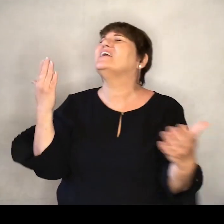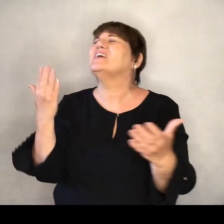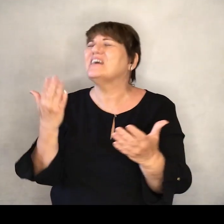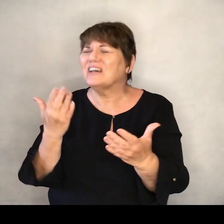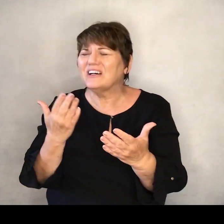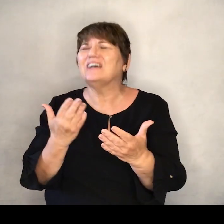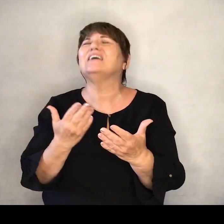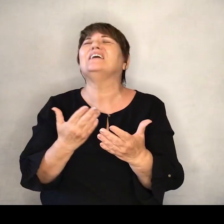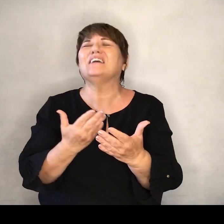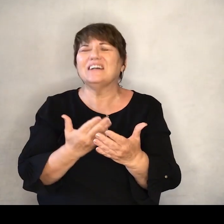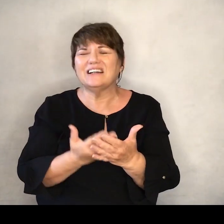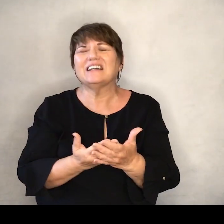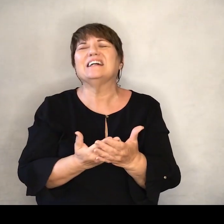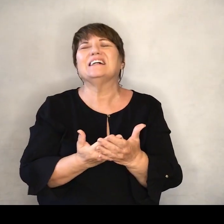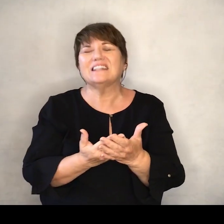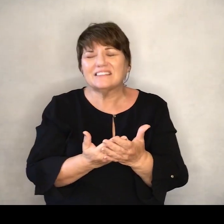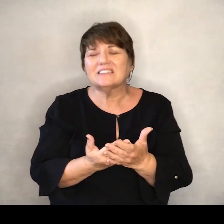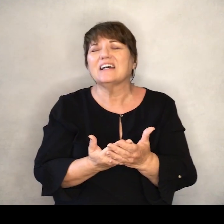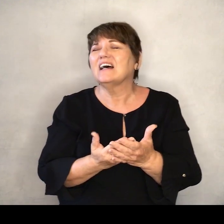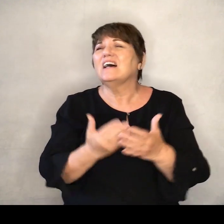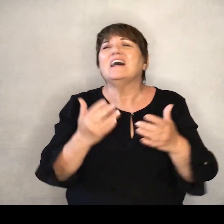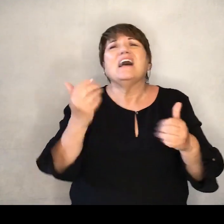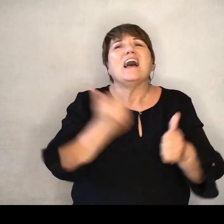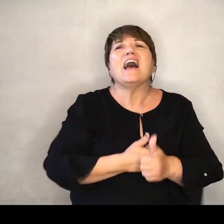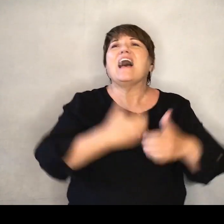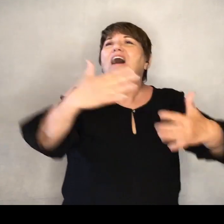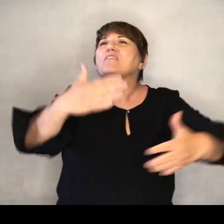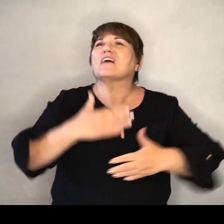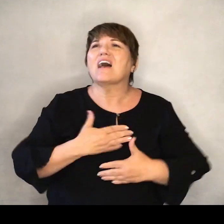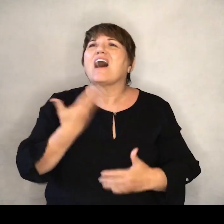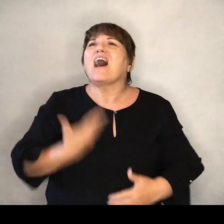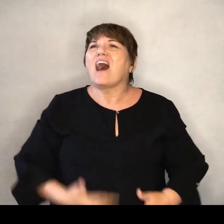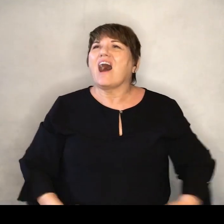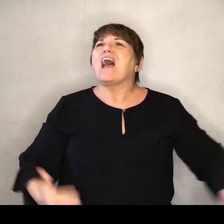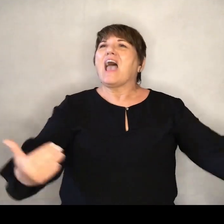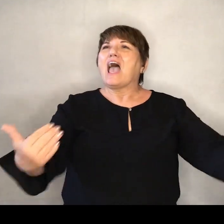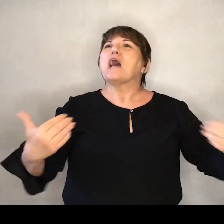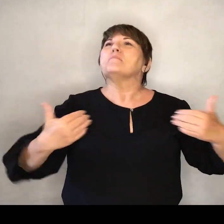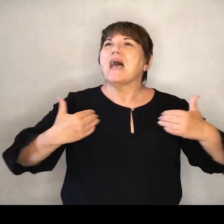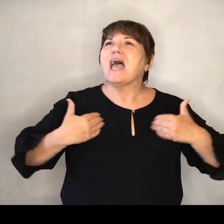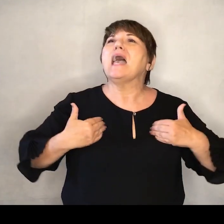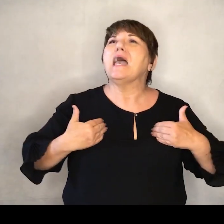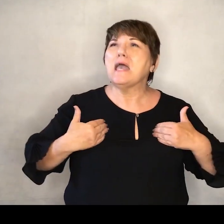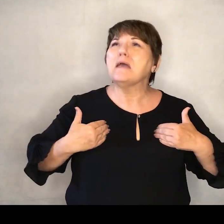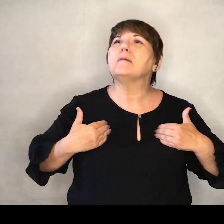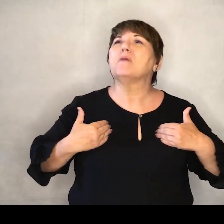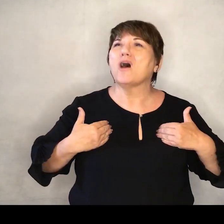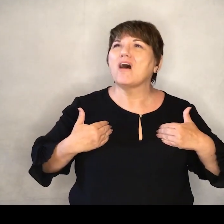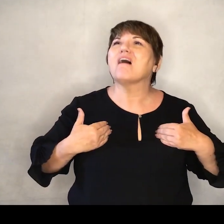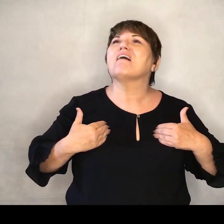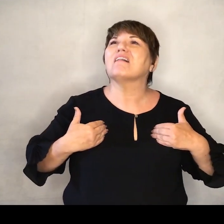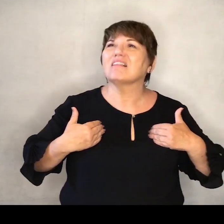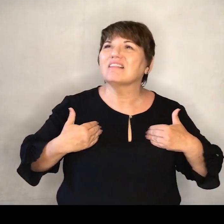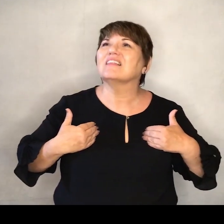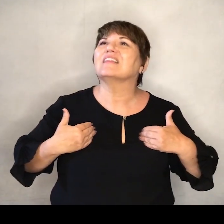With every breath that I am able